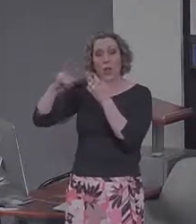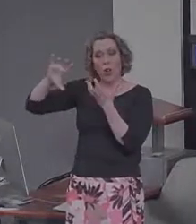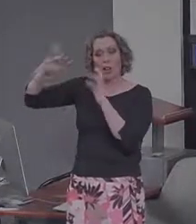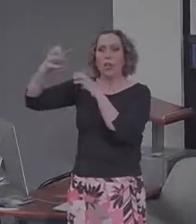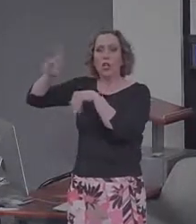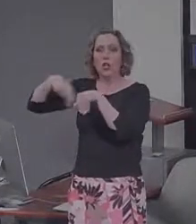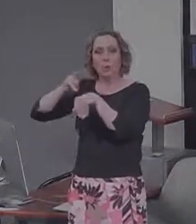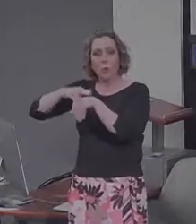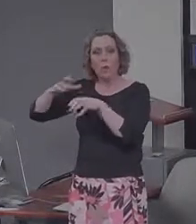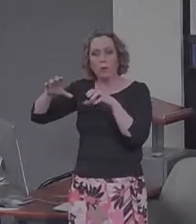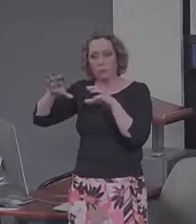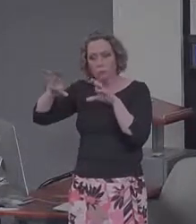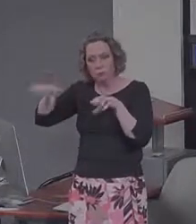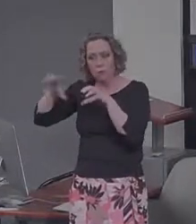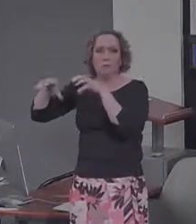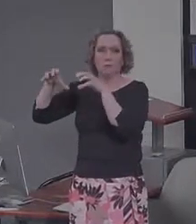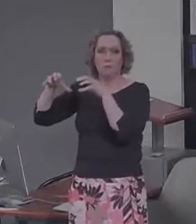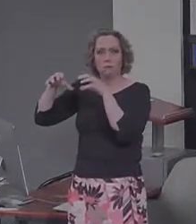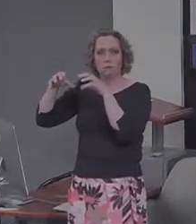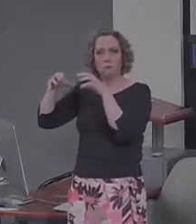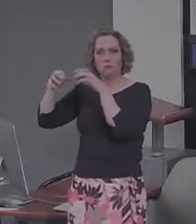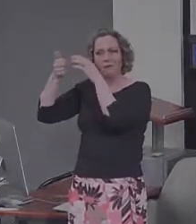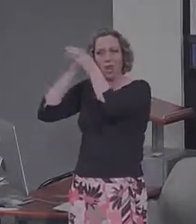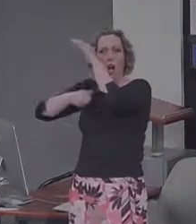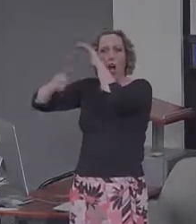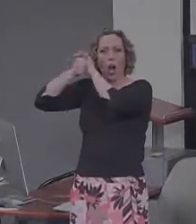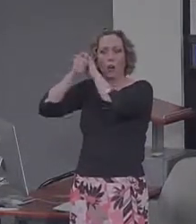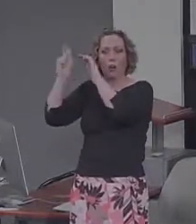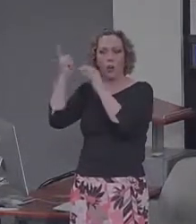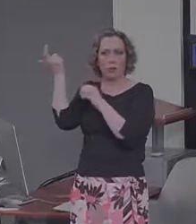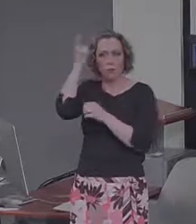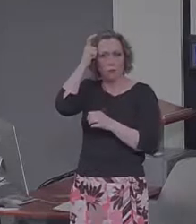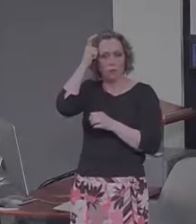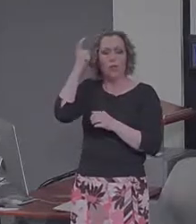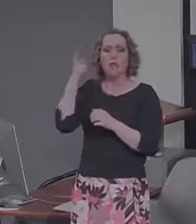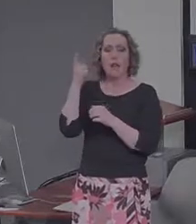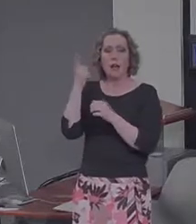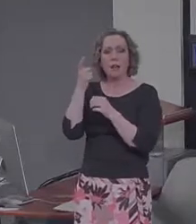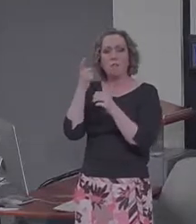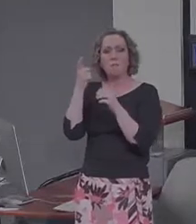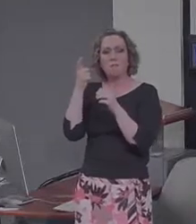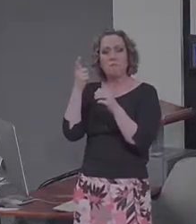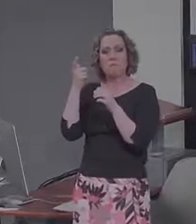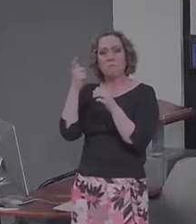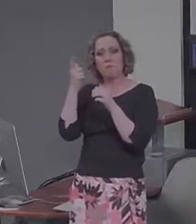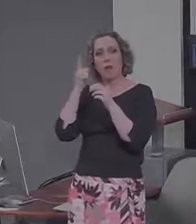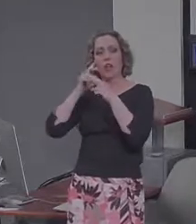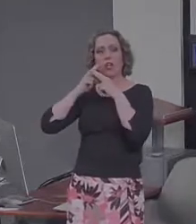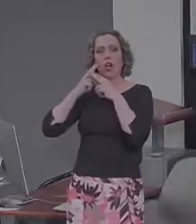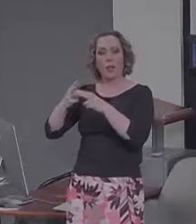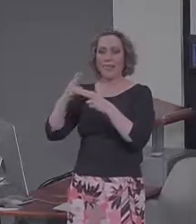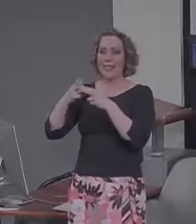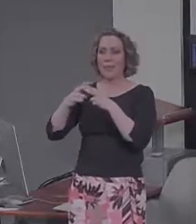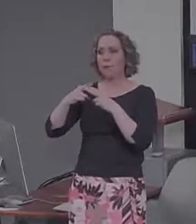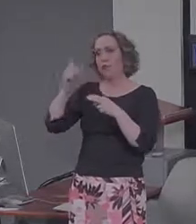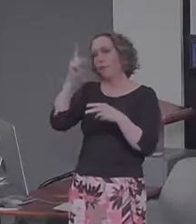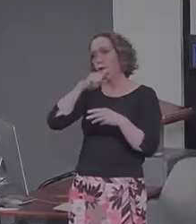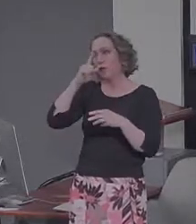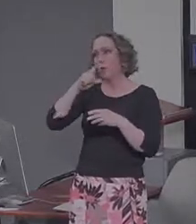in directly underlying regions of the brain and creates kind of a temporary virtual lesion in that area